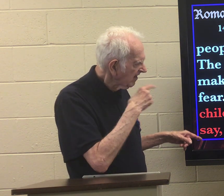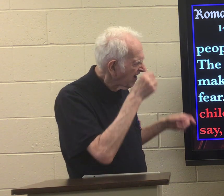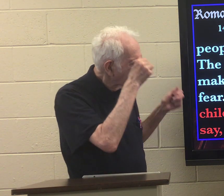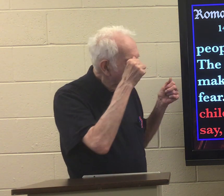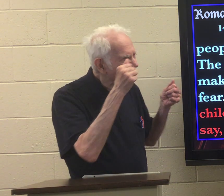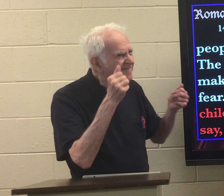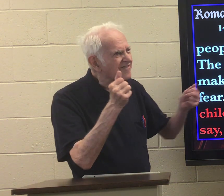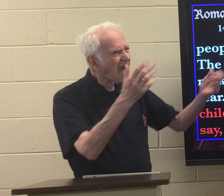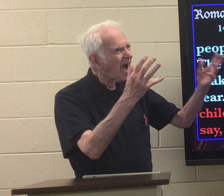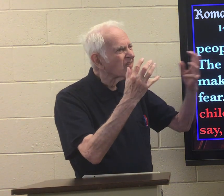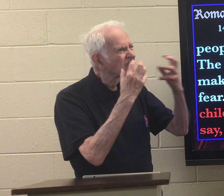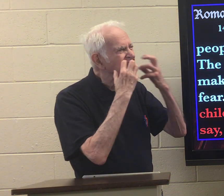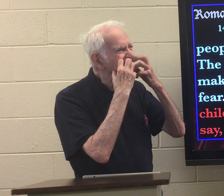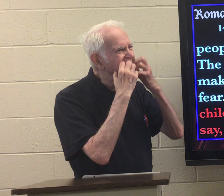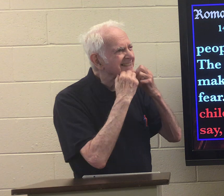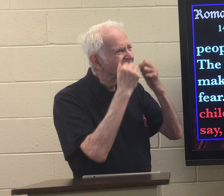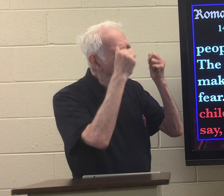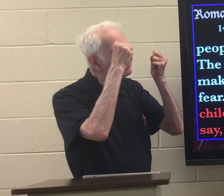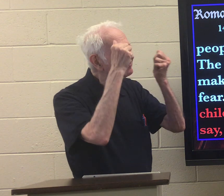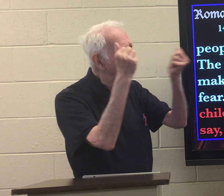we say father dear father